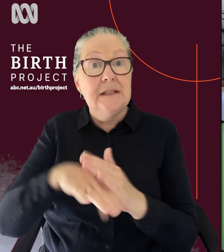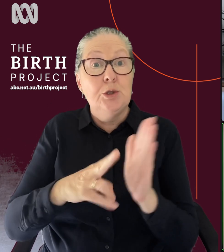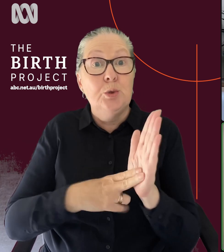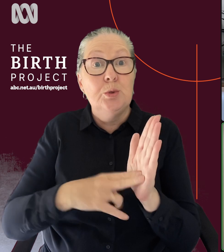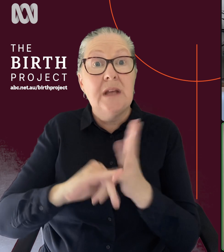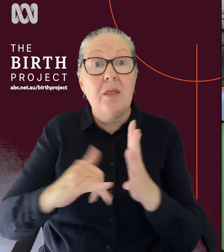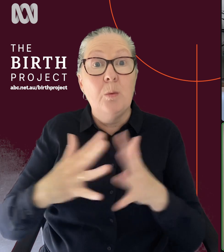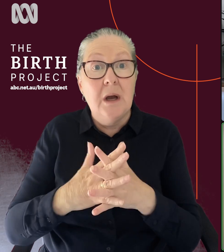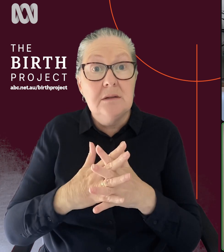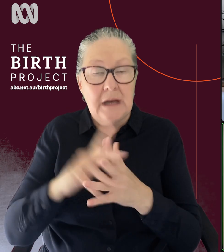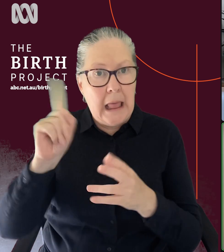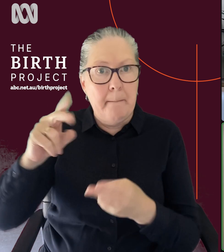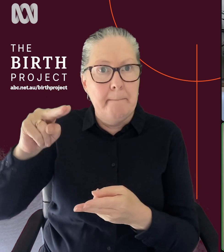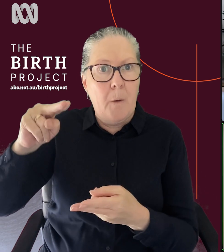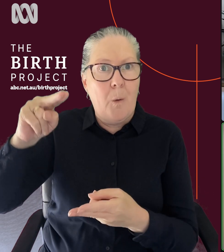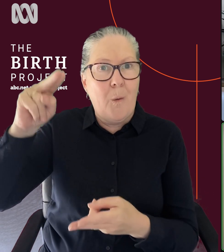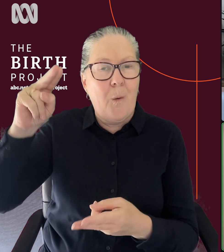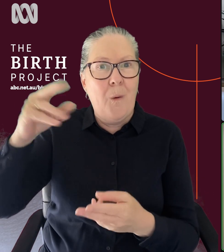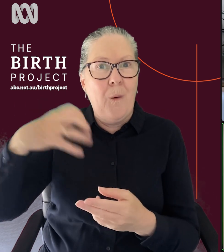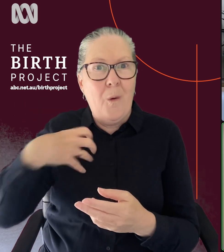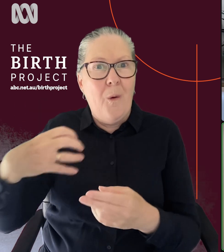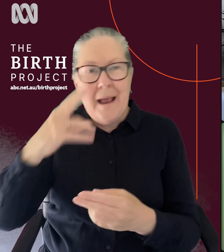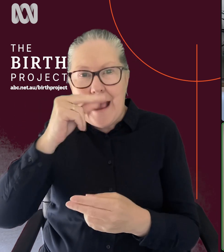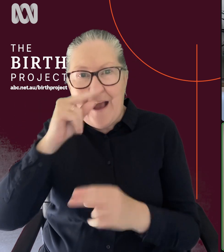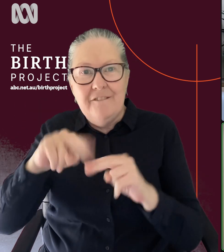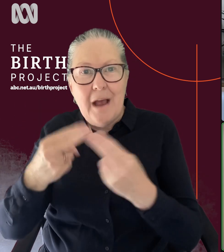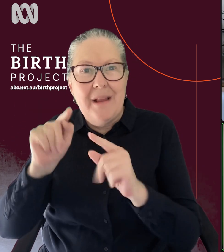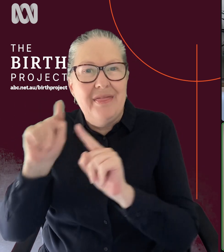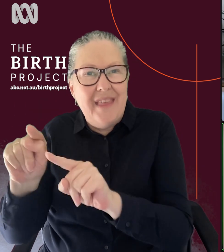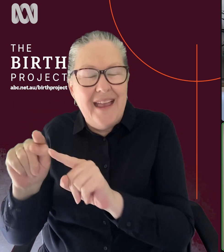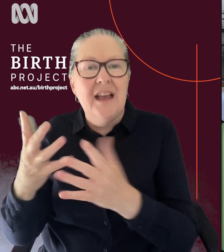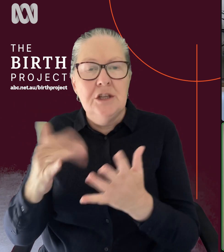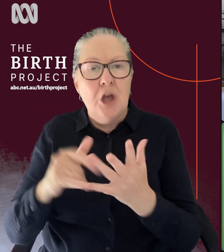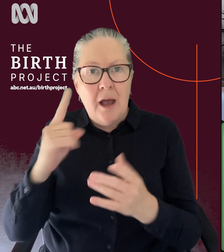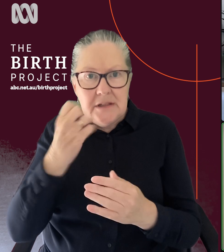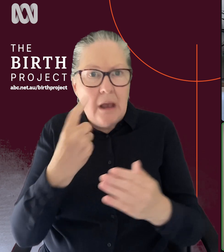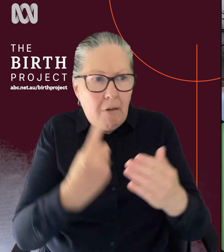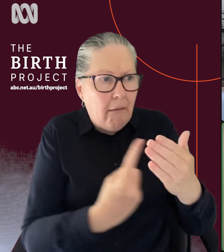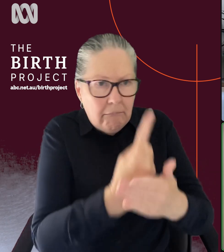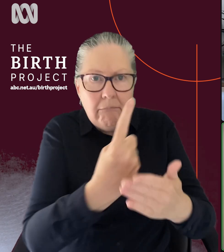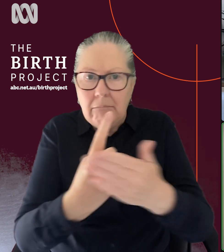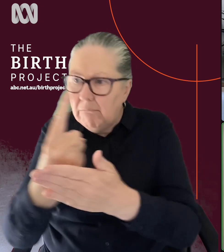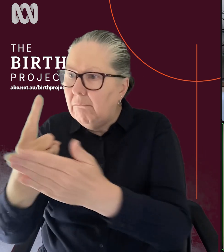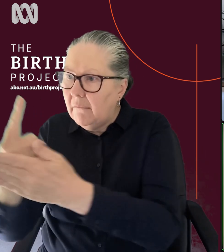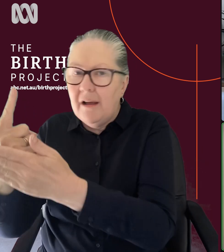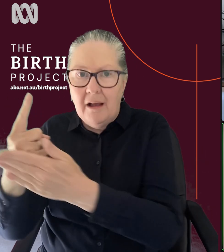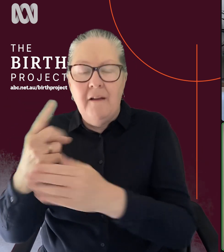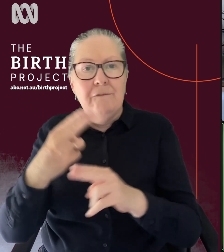Wales, whereas there's a really rising number of young families there. So we're seeing them pop up and those publicly